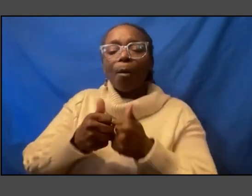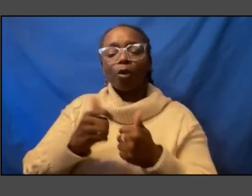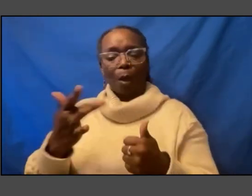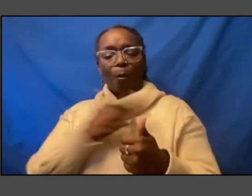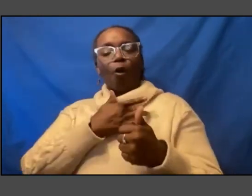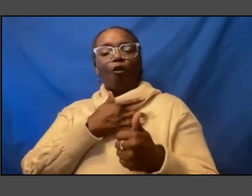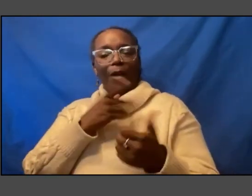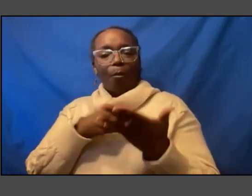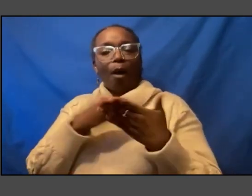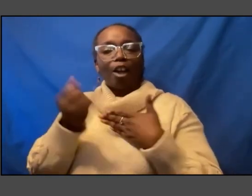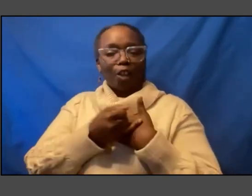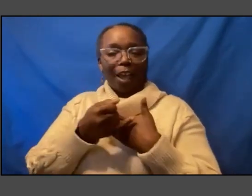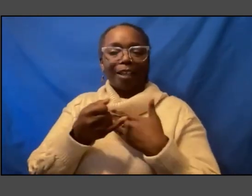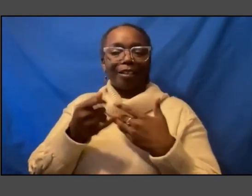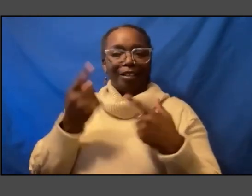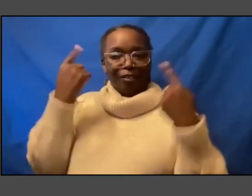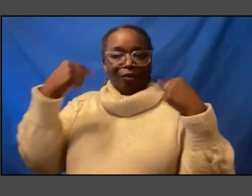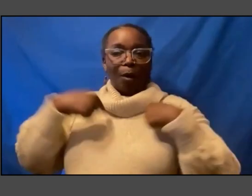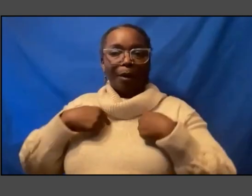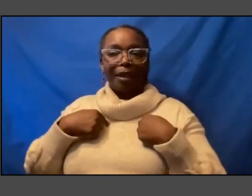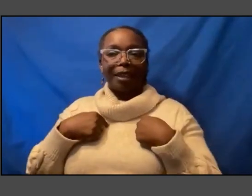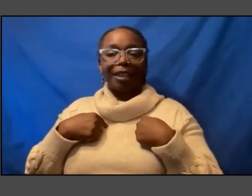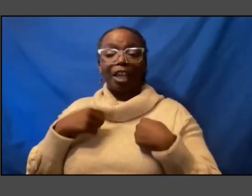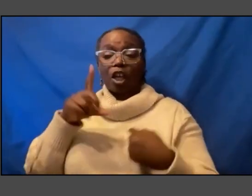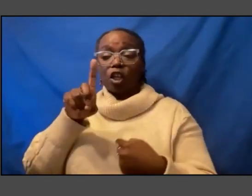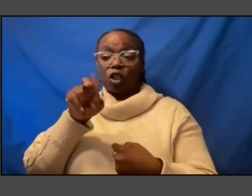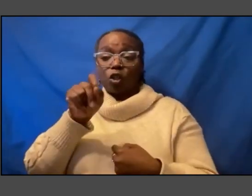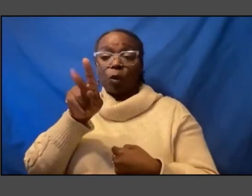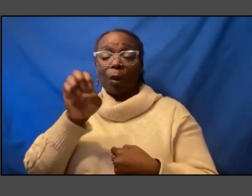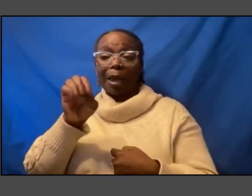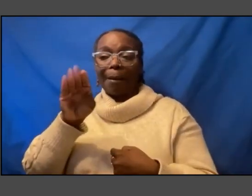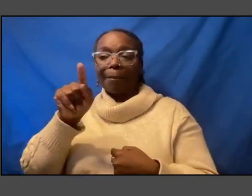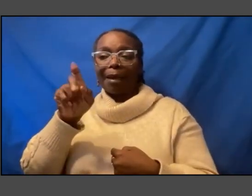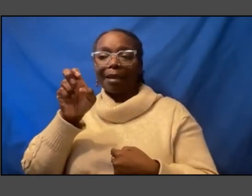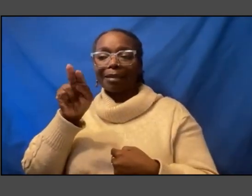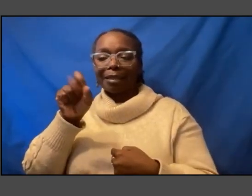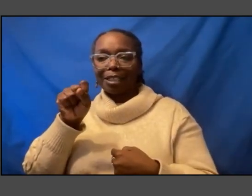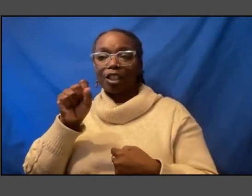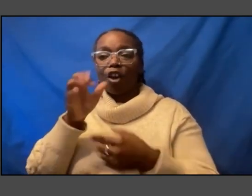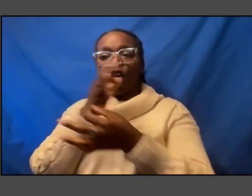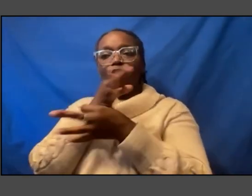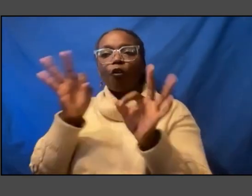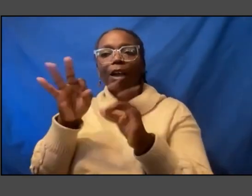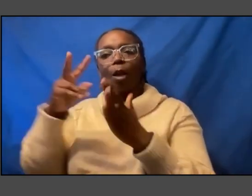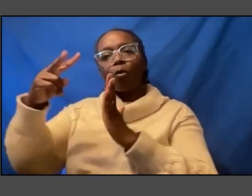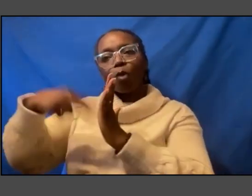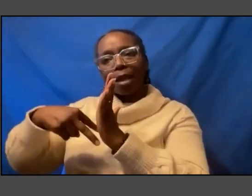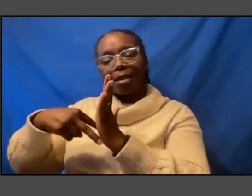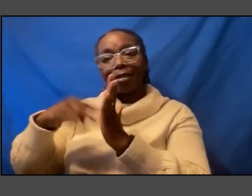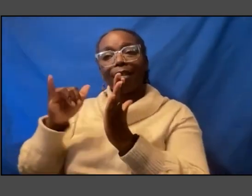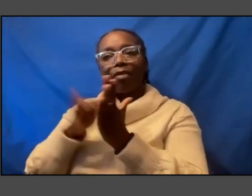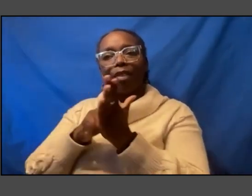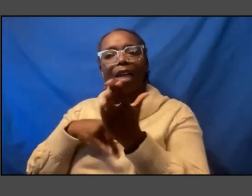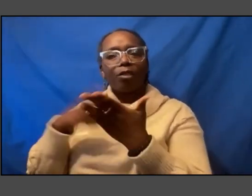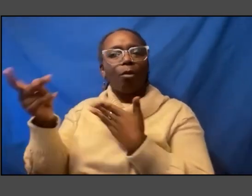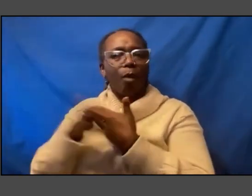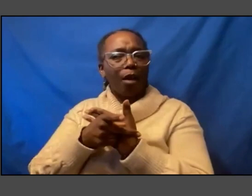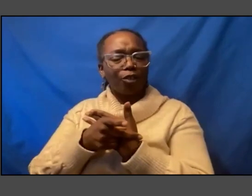uh is duane betts's freedom reads and this is a project uh that is putting uh duane